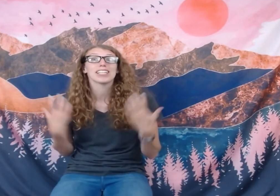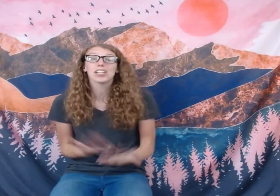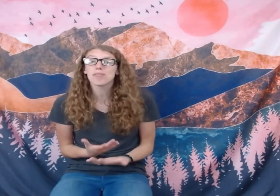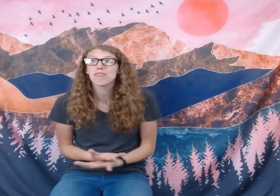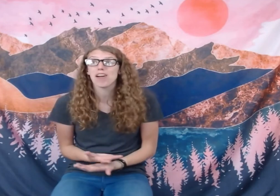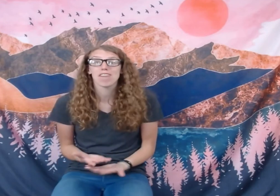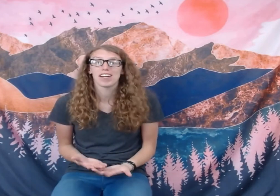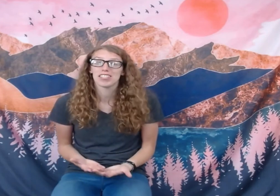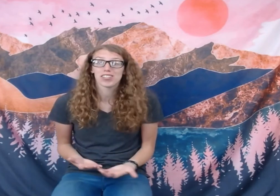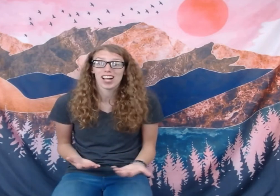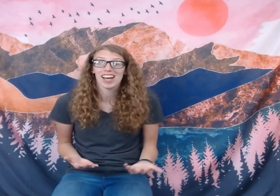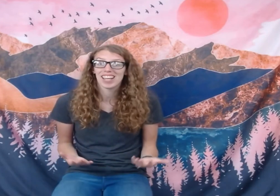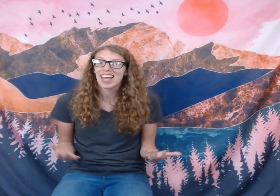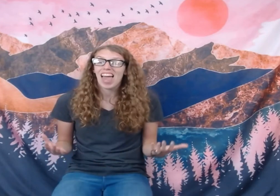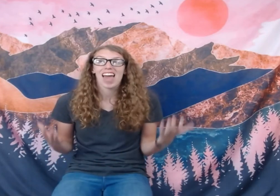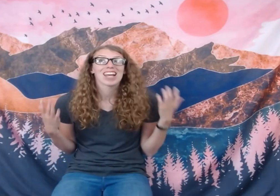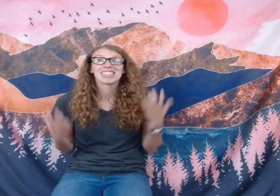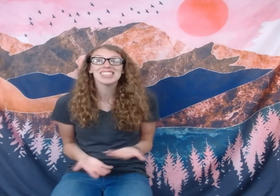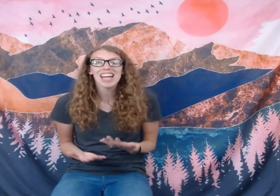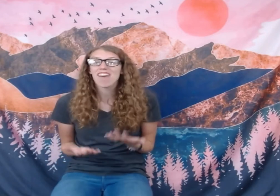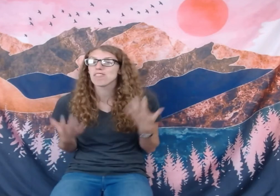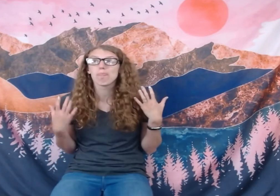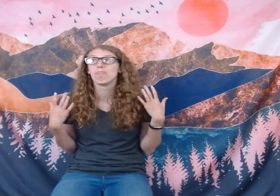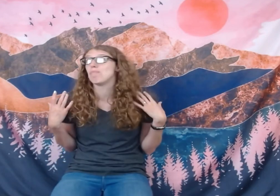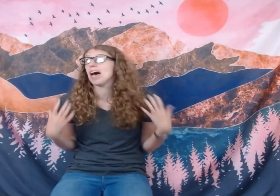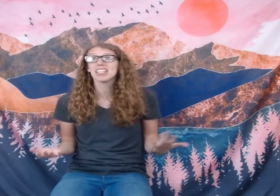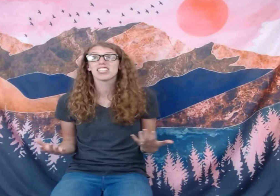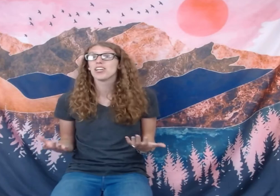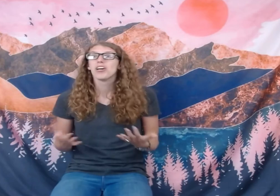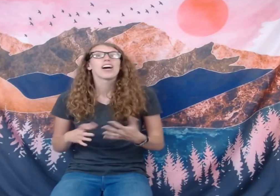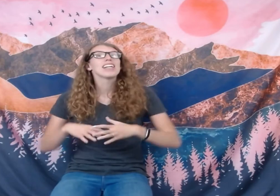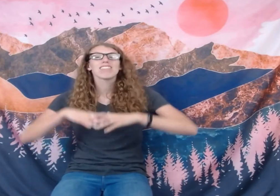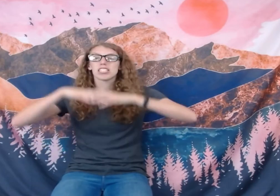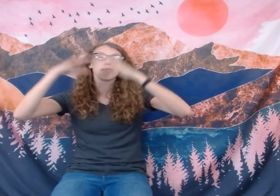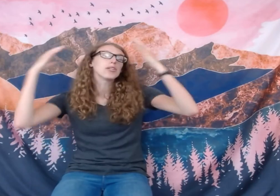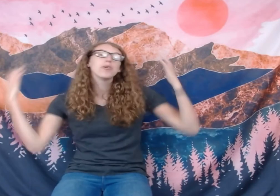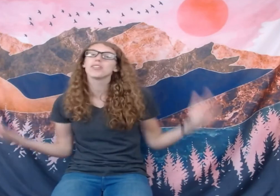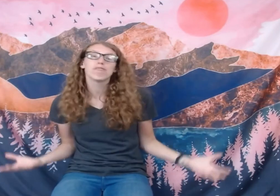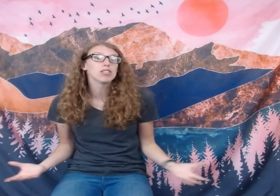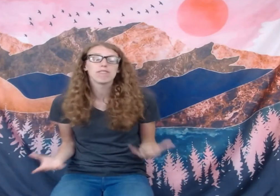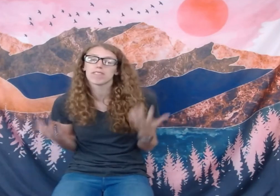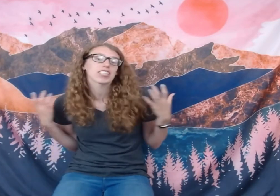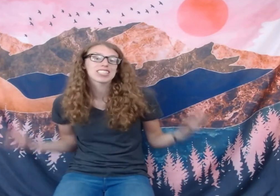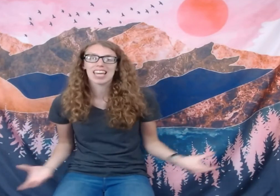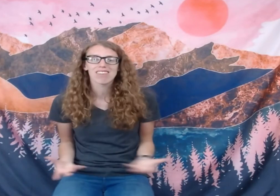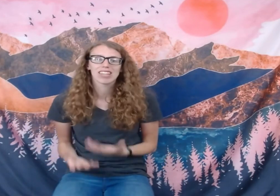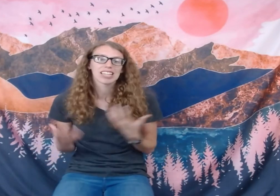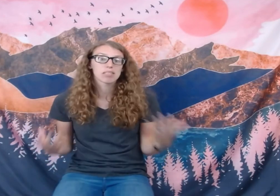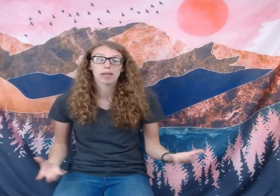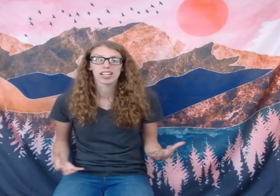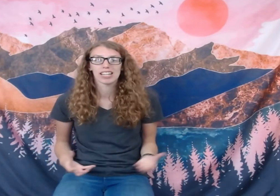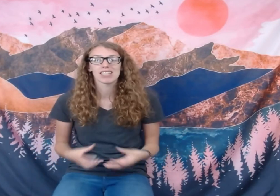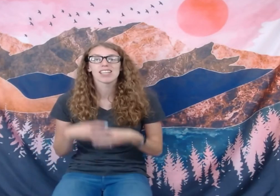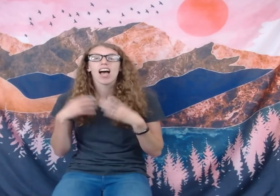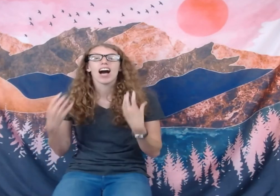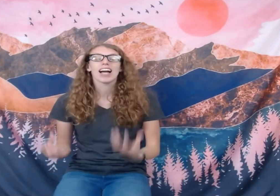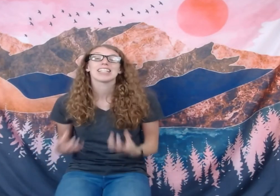year before I finally tried, and I didn't have the best, I didn't have this beautiful first caving experience, I